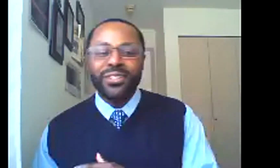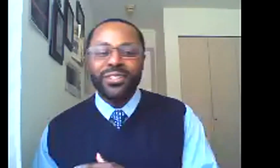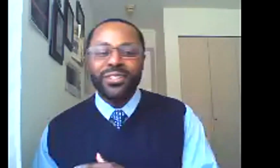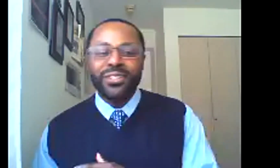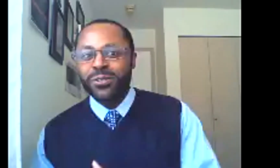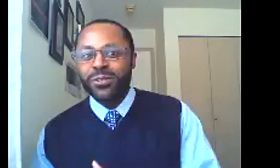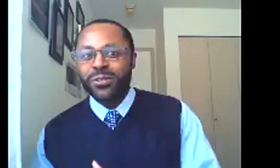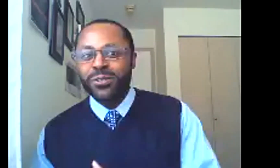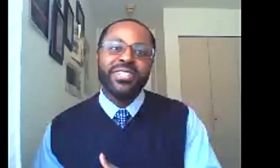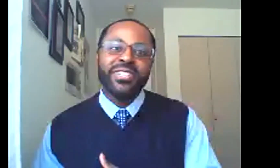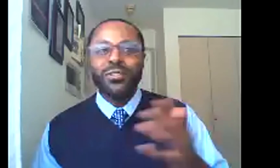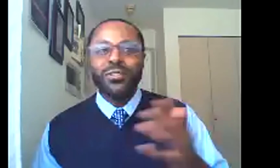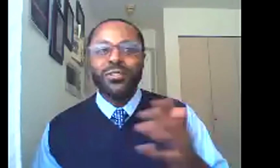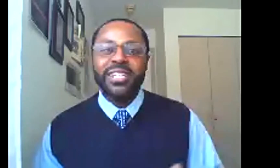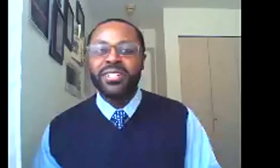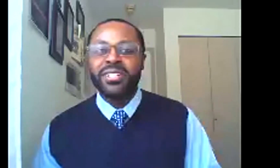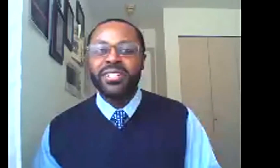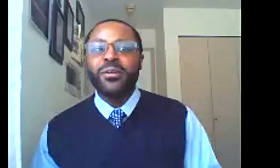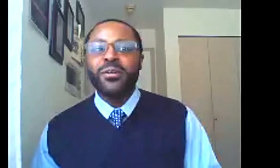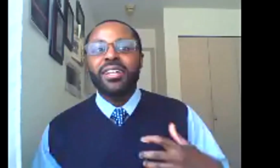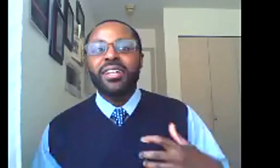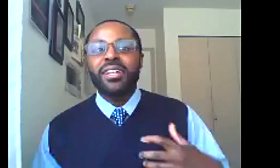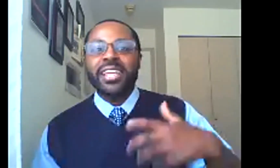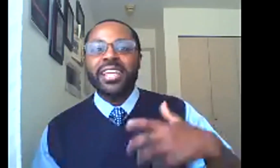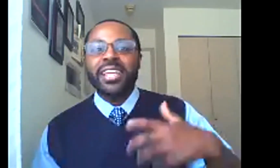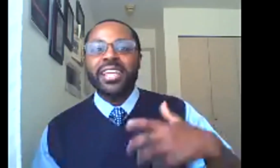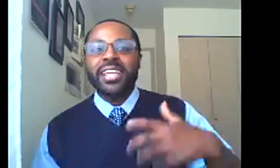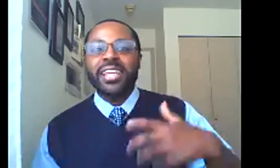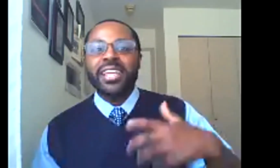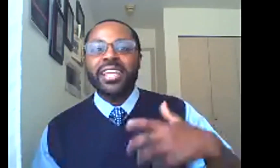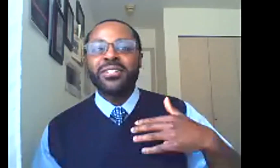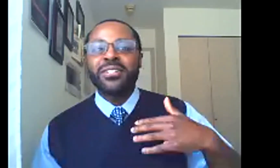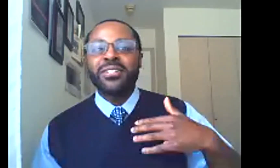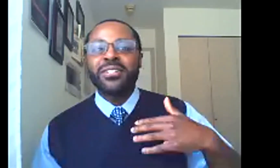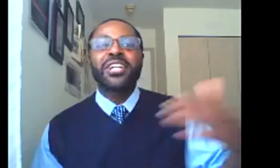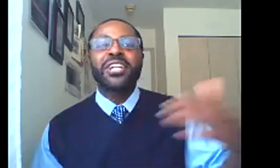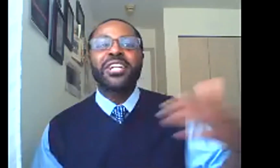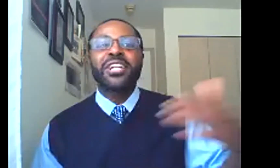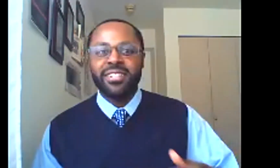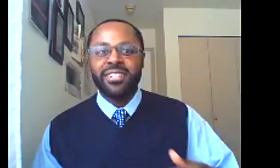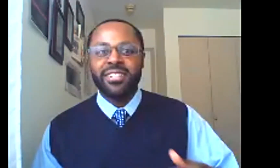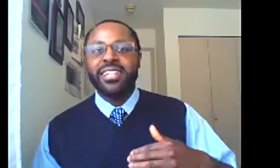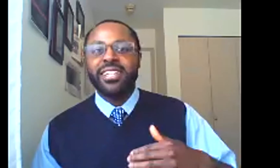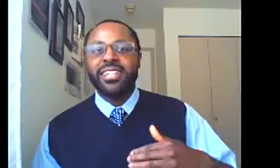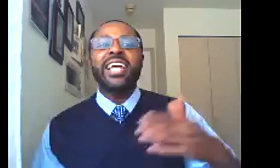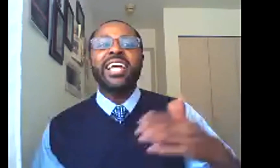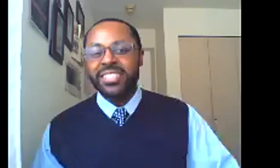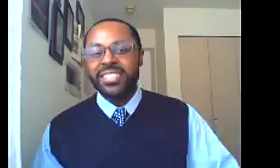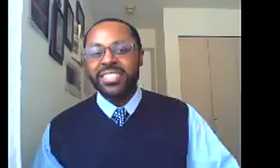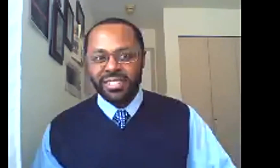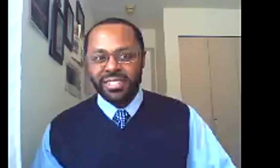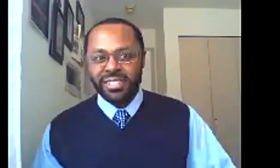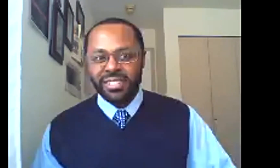or, you know, Greek and Roman history and so forth, European history, you know, they think in terms of hundreds of years, even